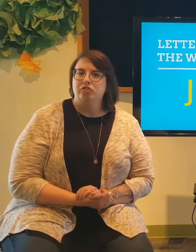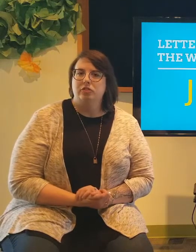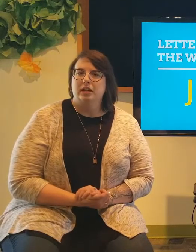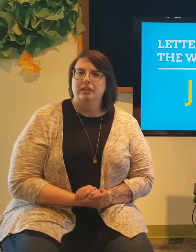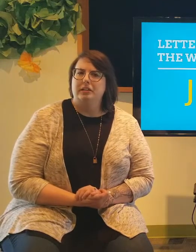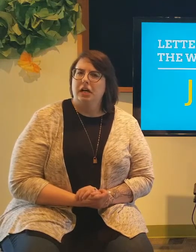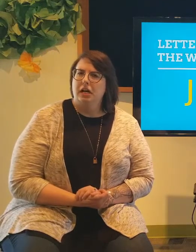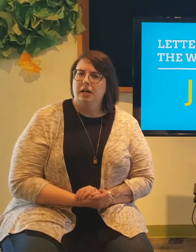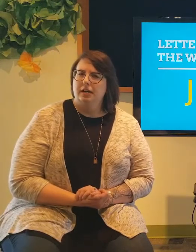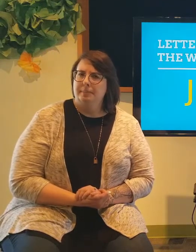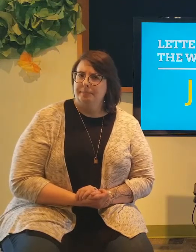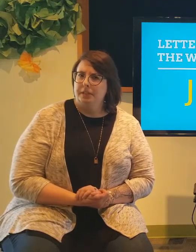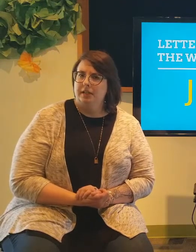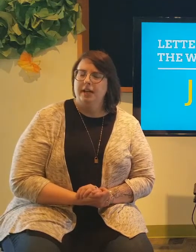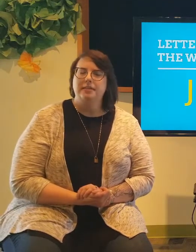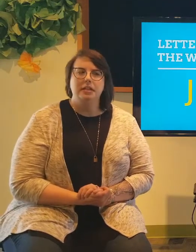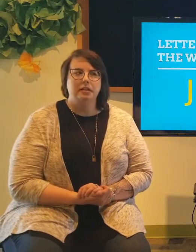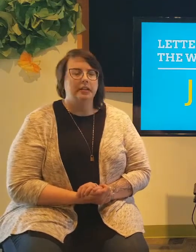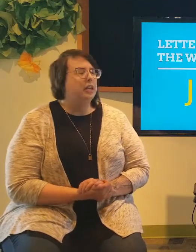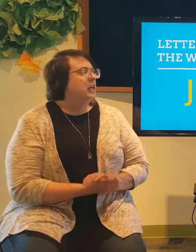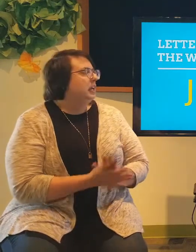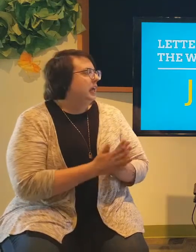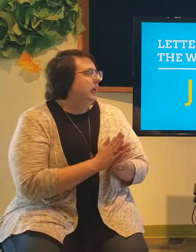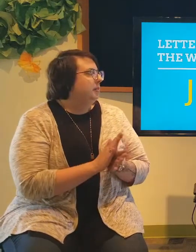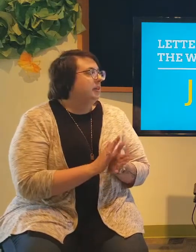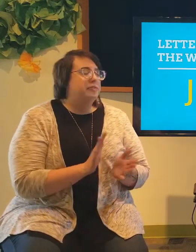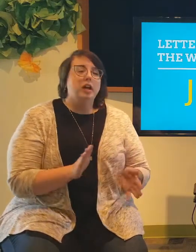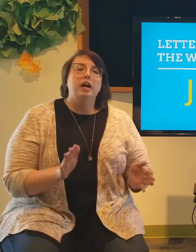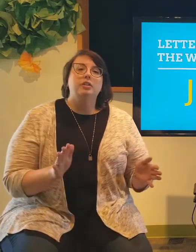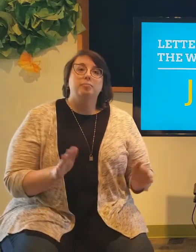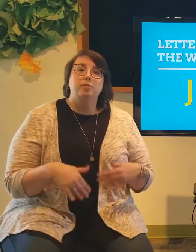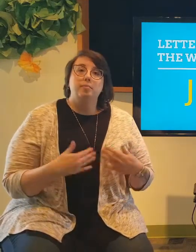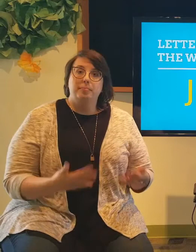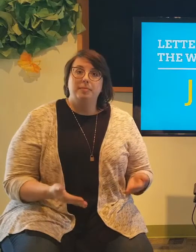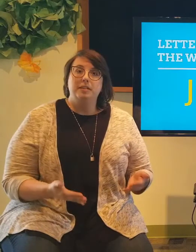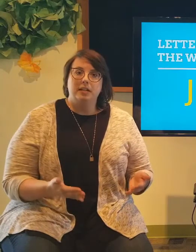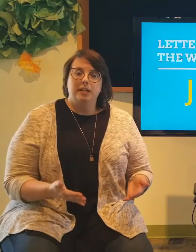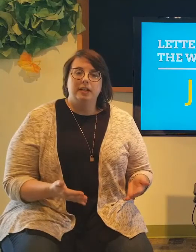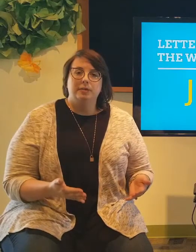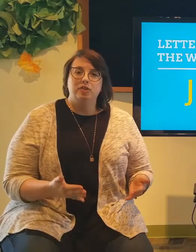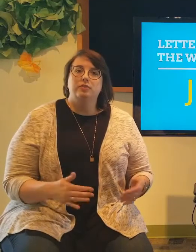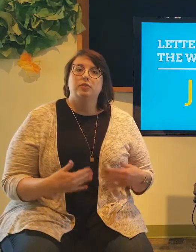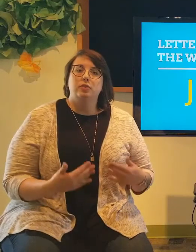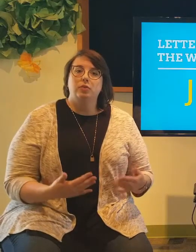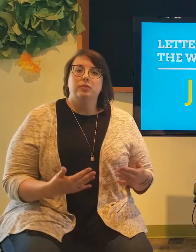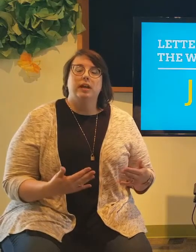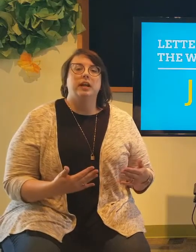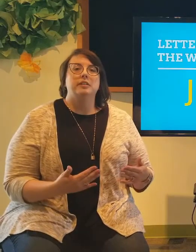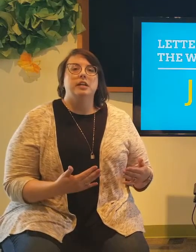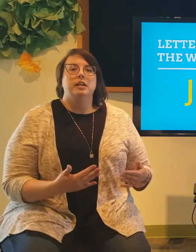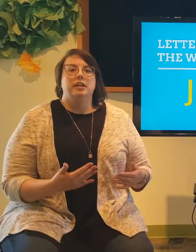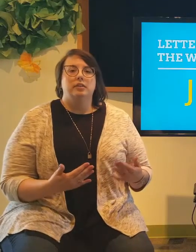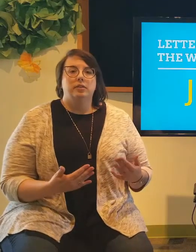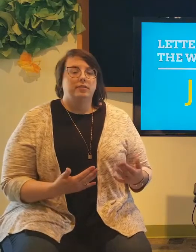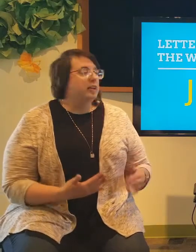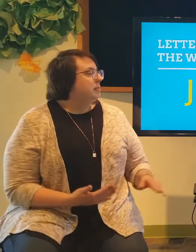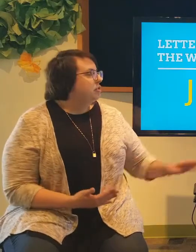.com, I think. If not, with Baby Sign Language, if you Google that and look for images,